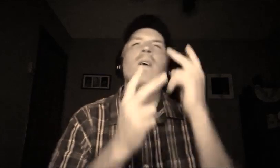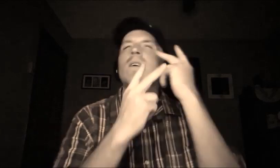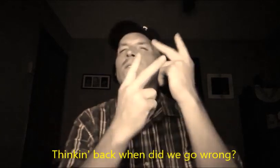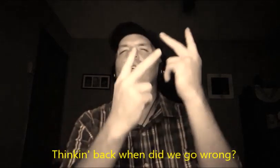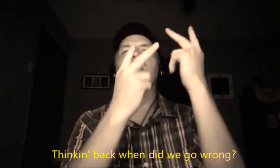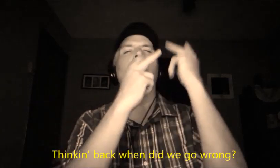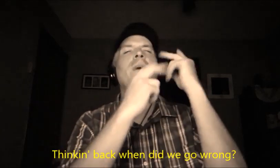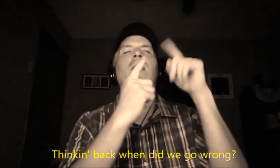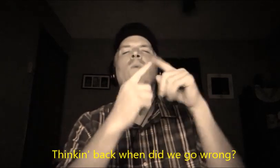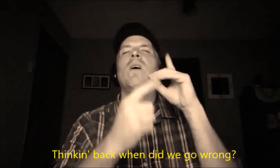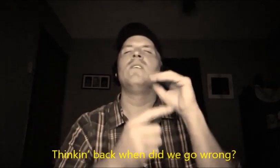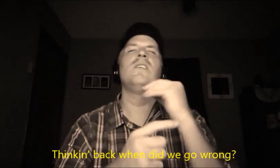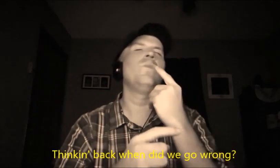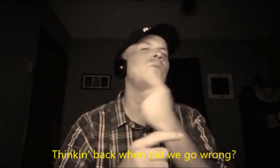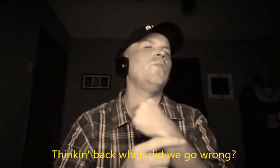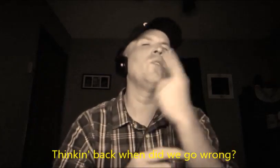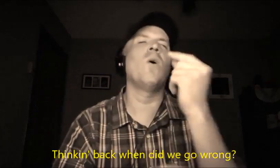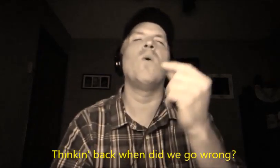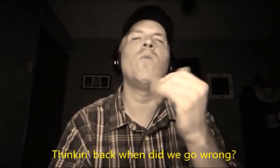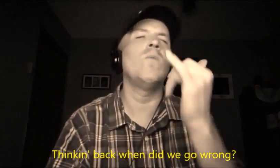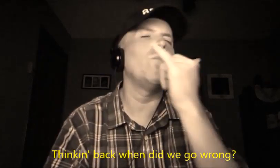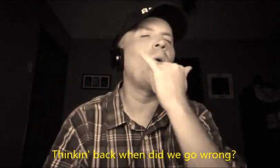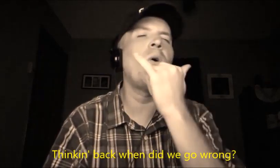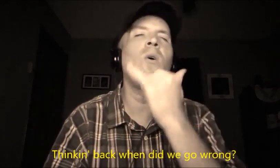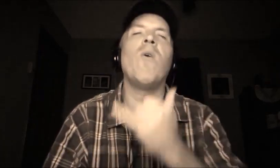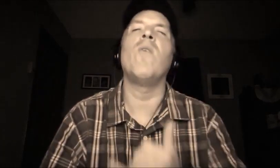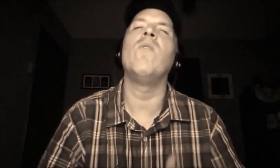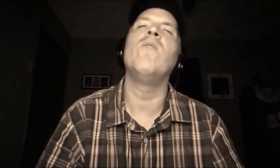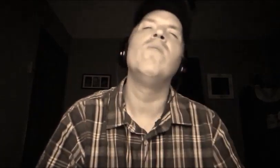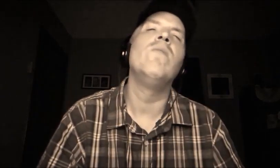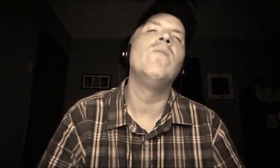Thinking back when did we go wrong